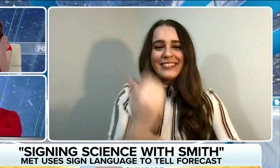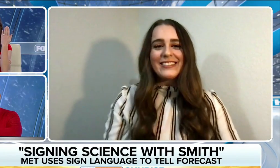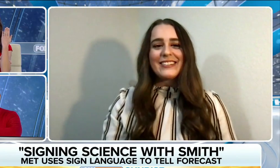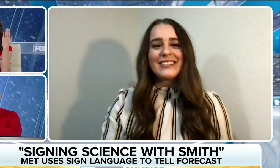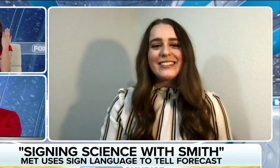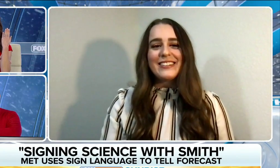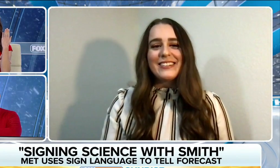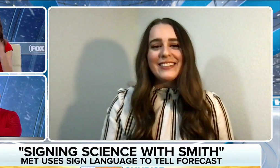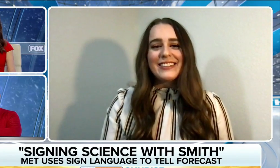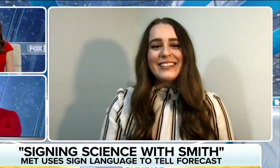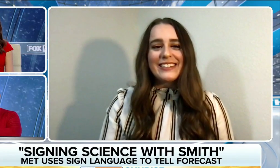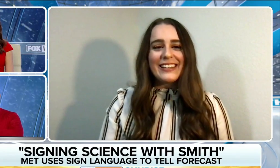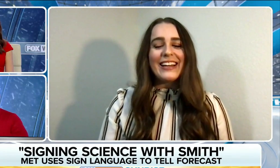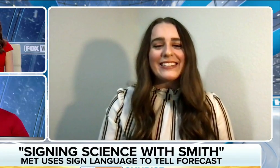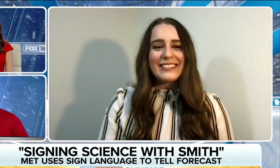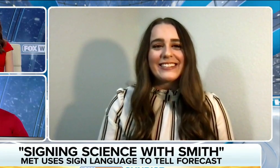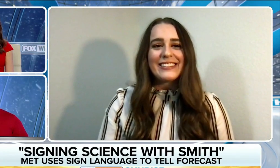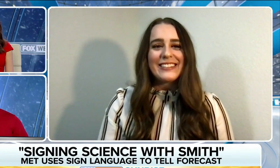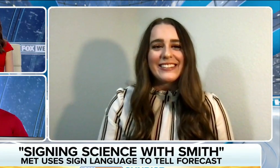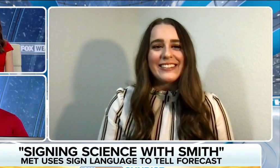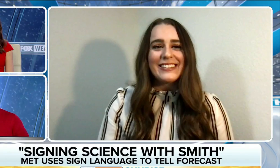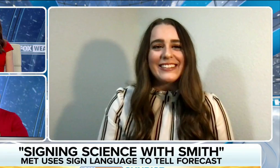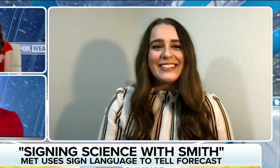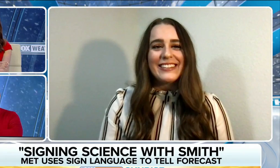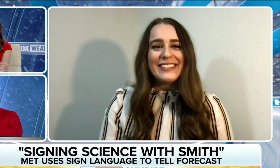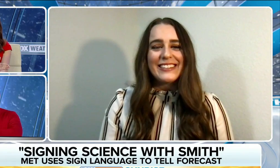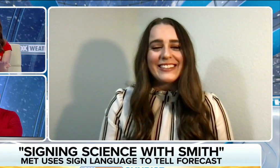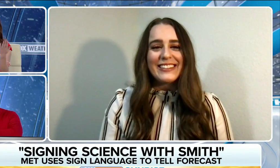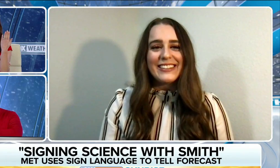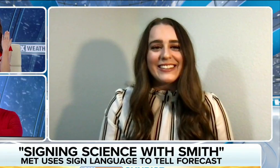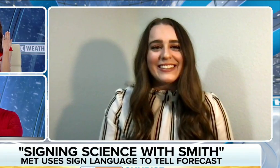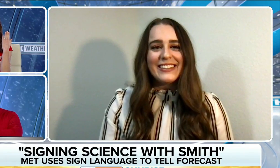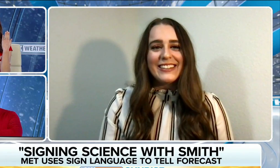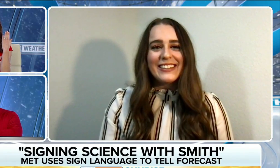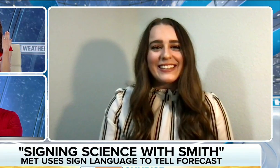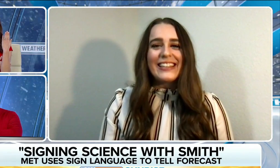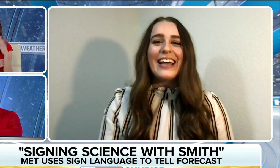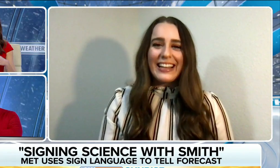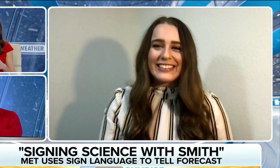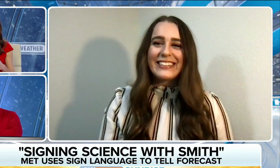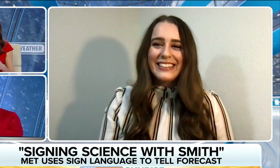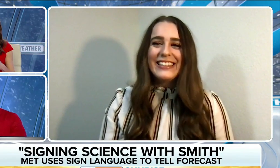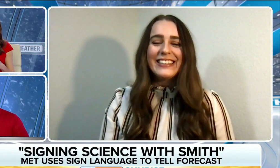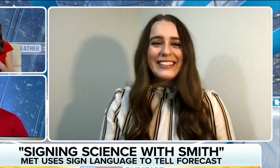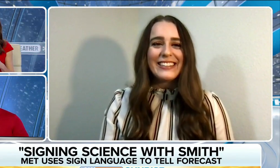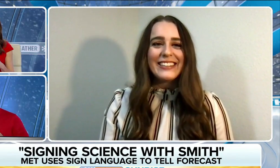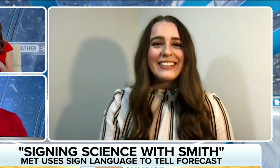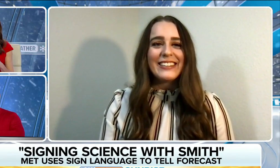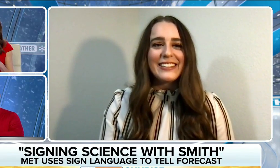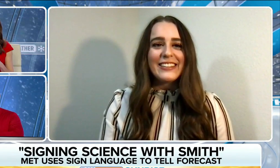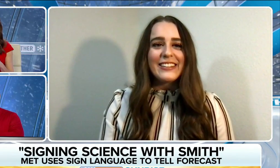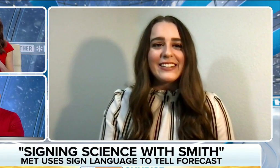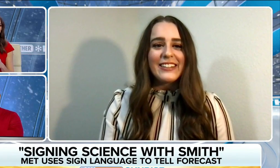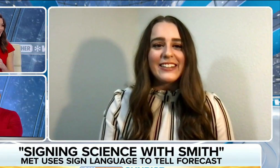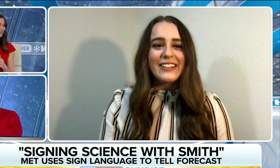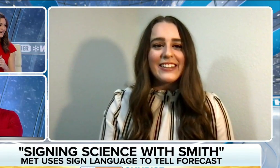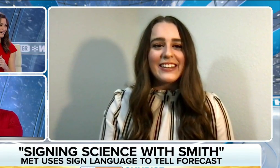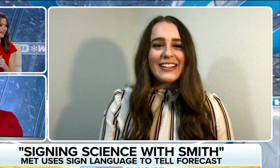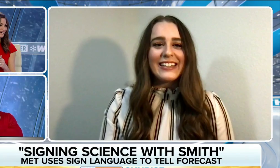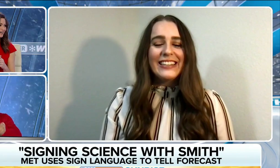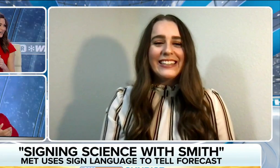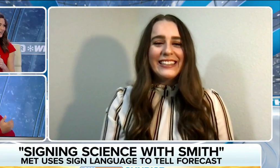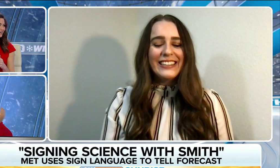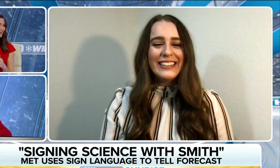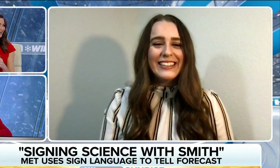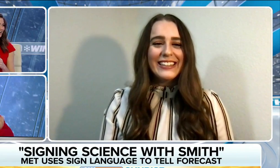And then morning. Okay. Good. Good. And then morning. Yes. Oh, you know what? I like that because, you know,